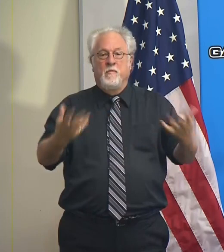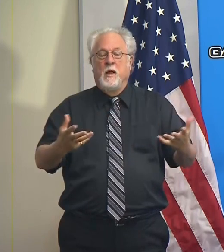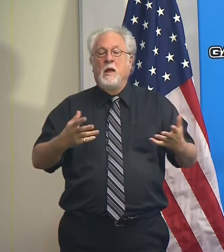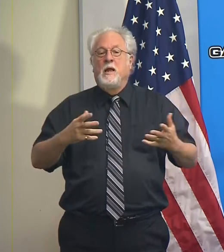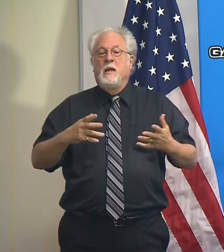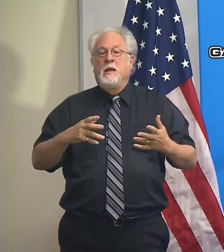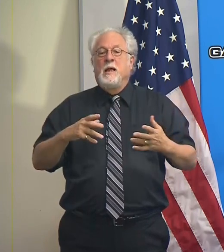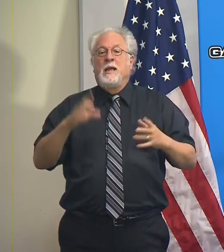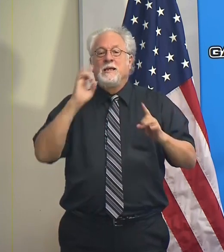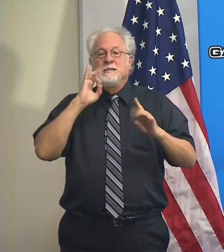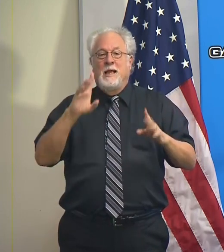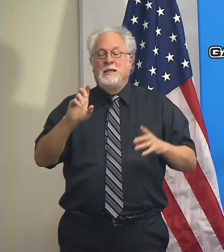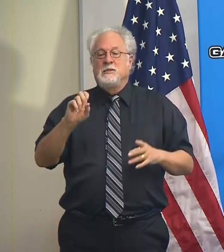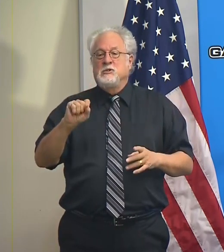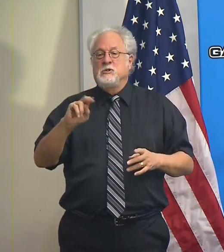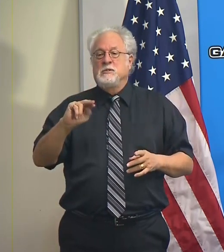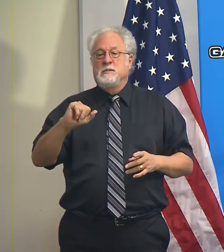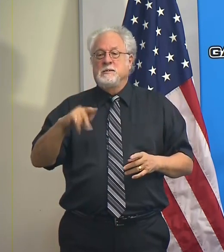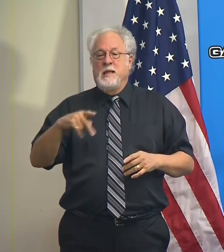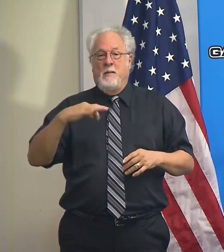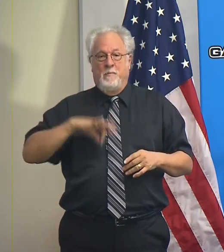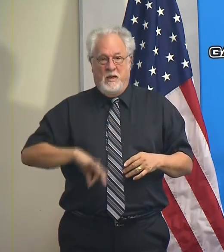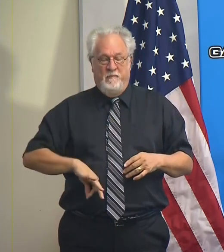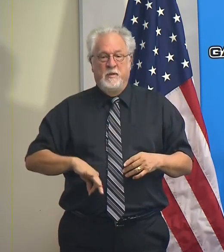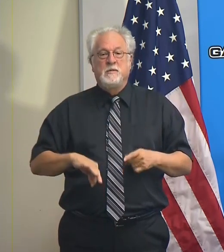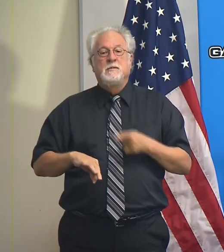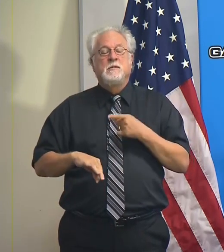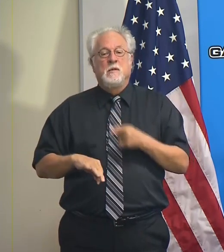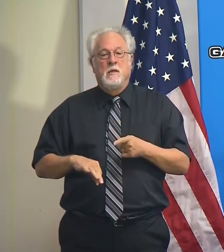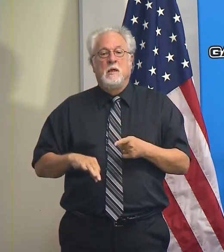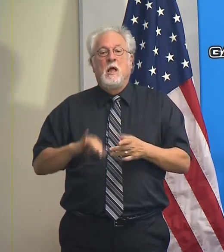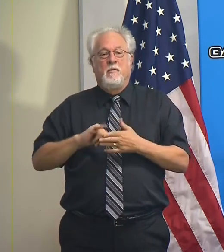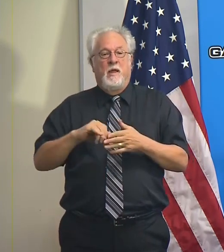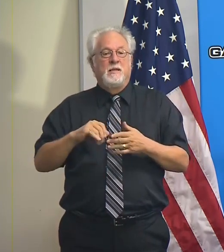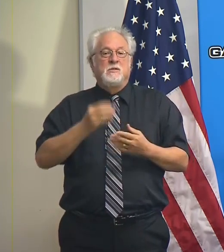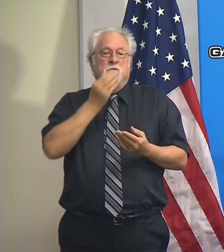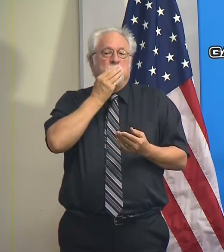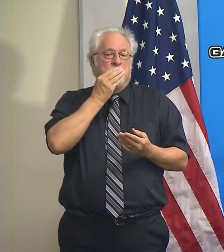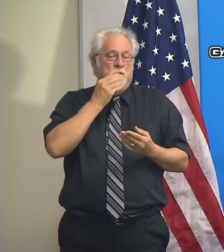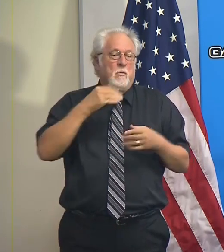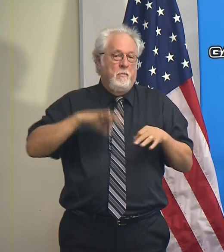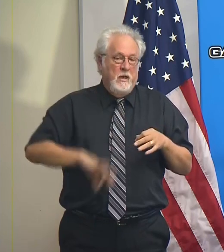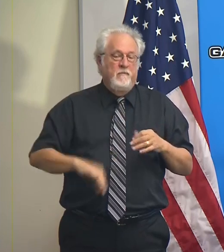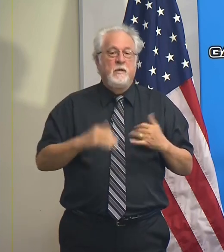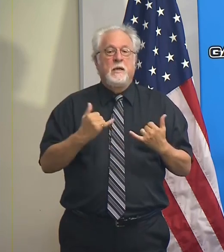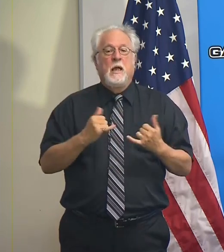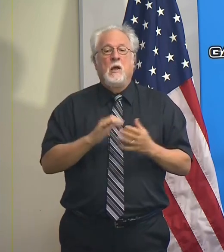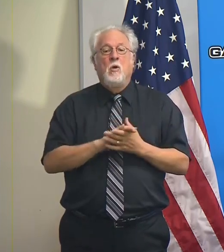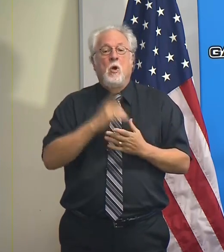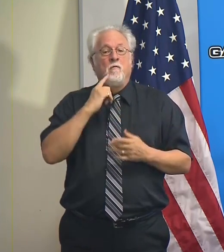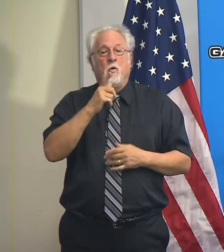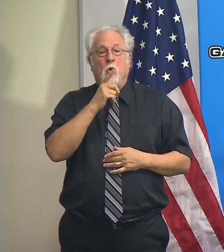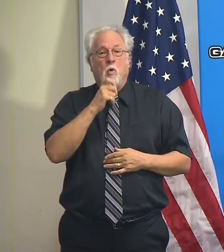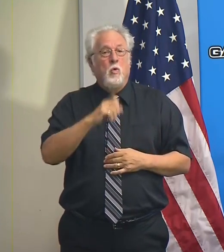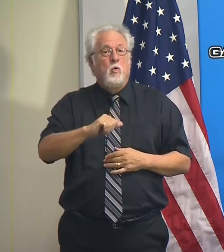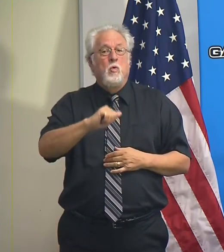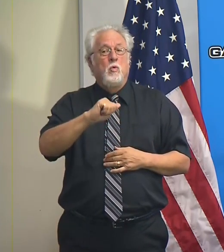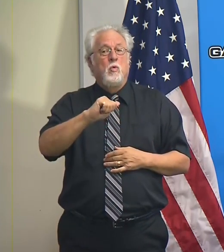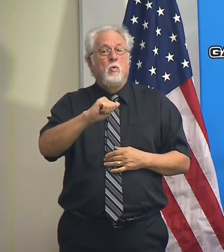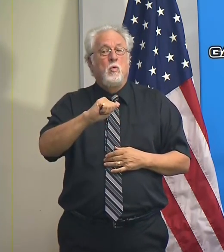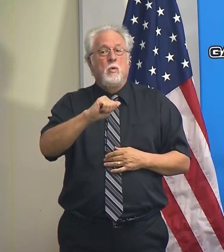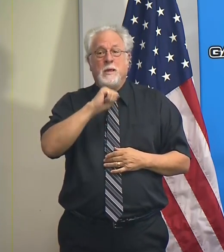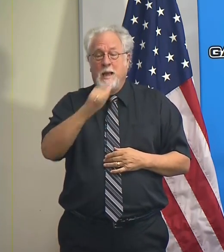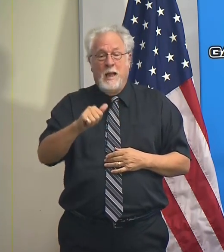disaster SNAP benefits, and this is a nutrition benefit SNAP, for those who are not